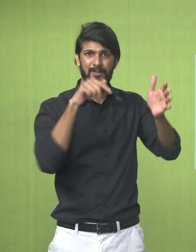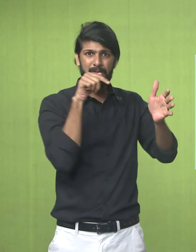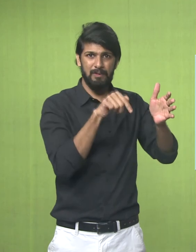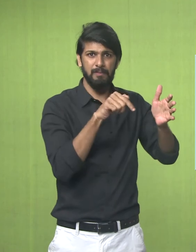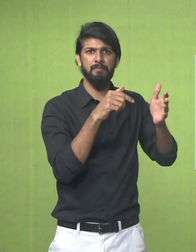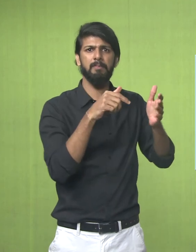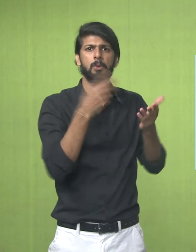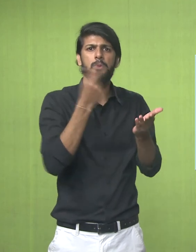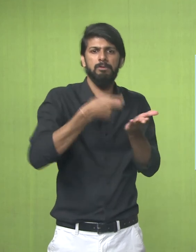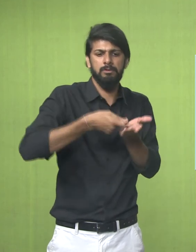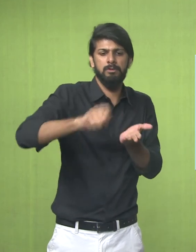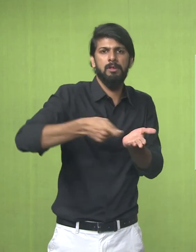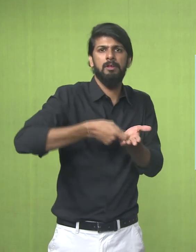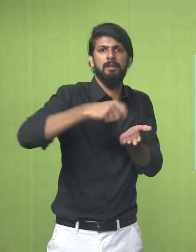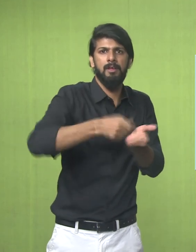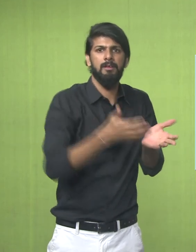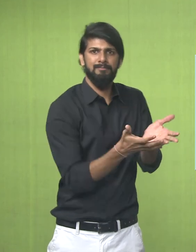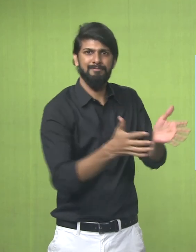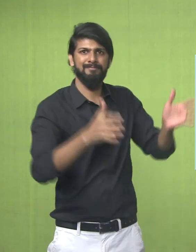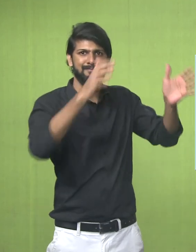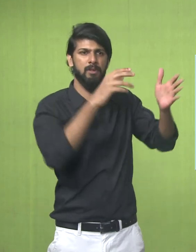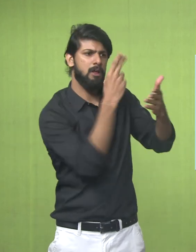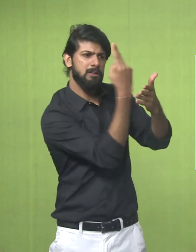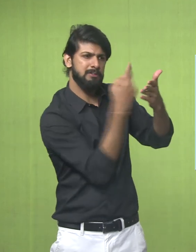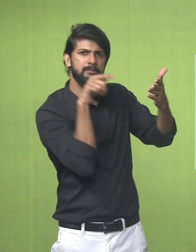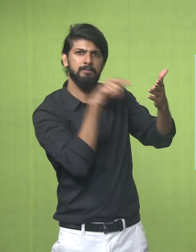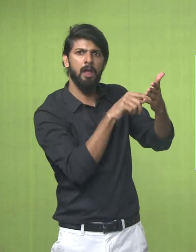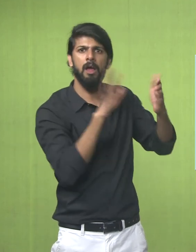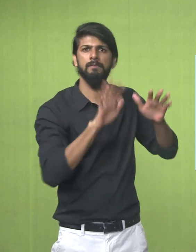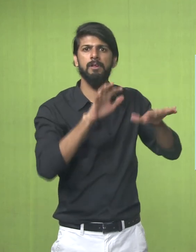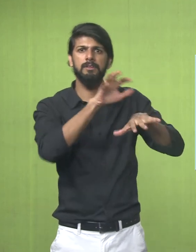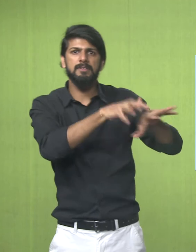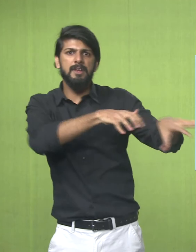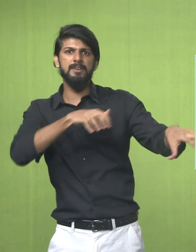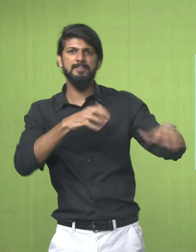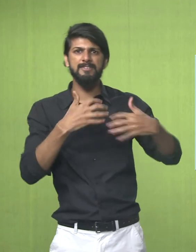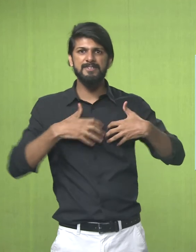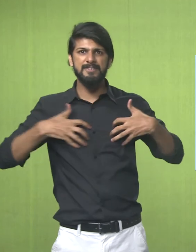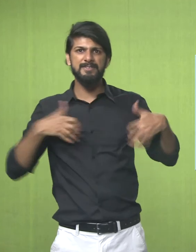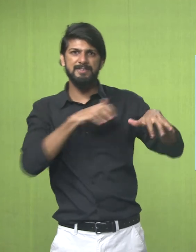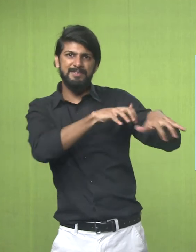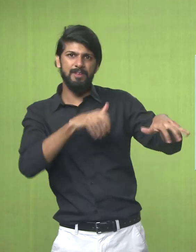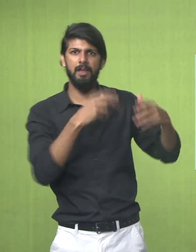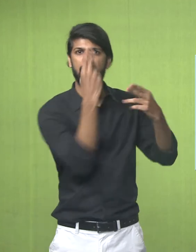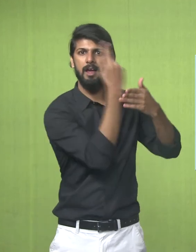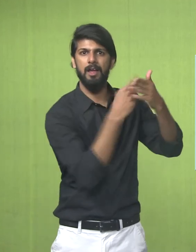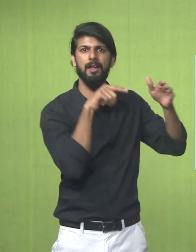The third Painting here Is on a serving pot Used to Serve food And it has a Painted